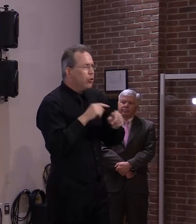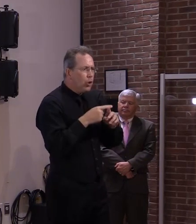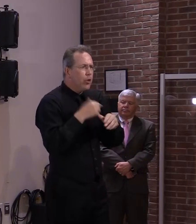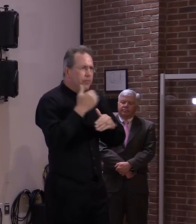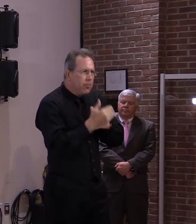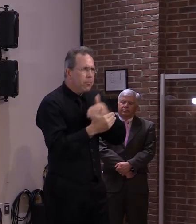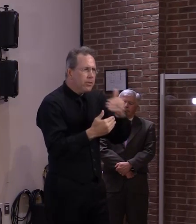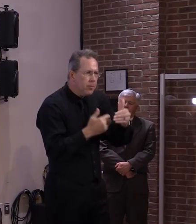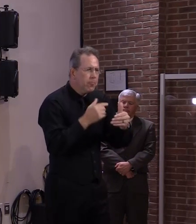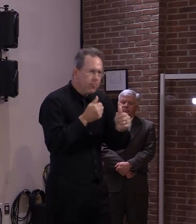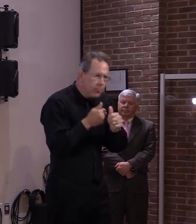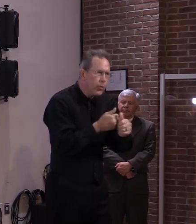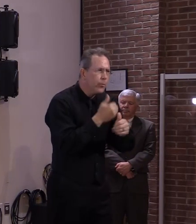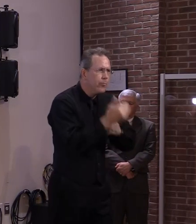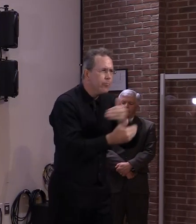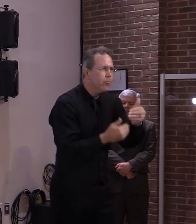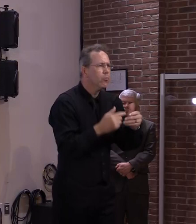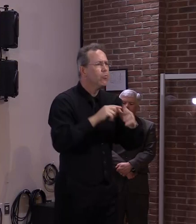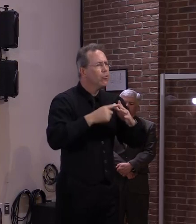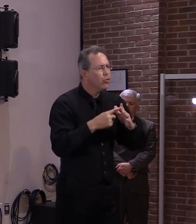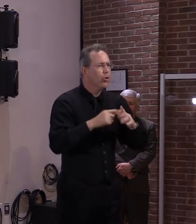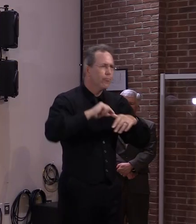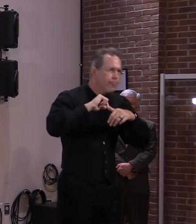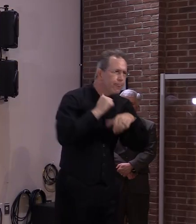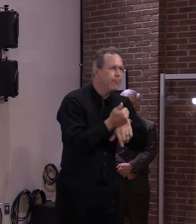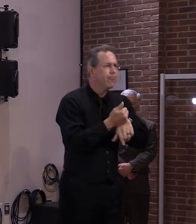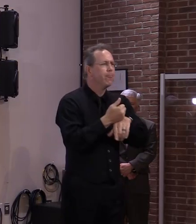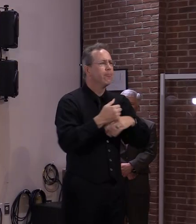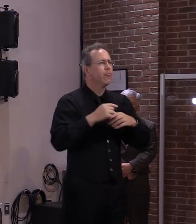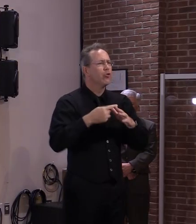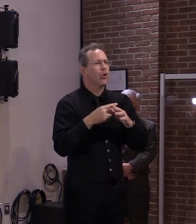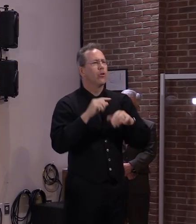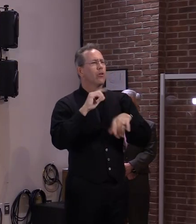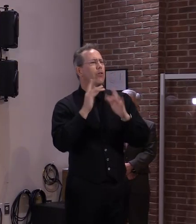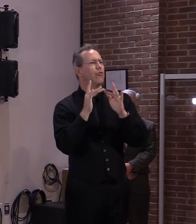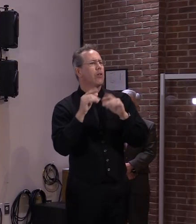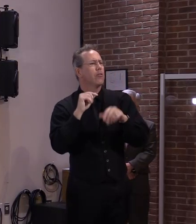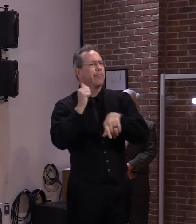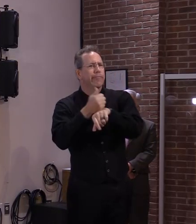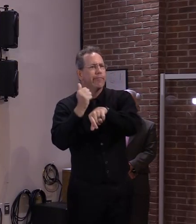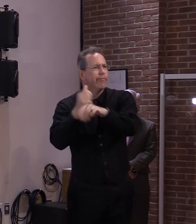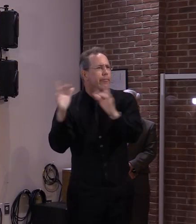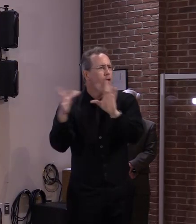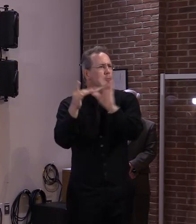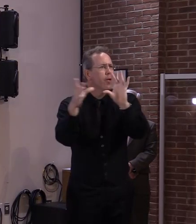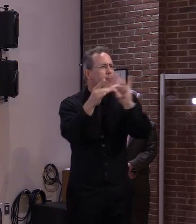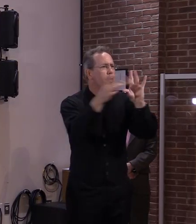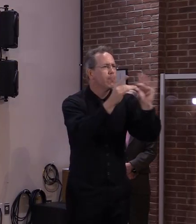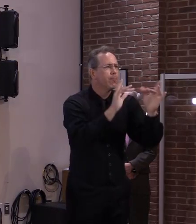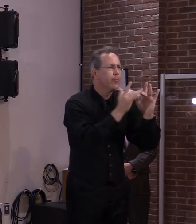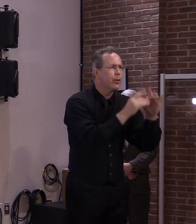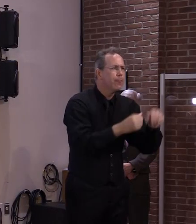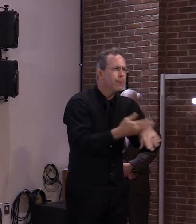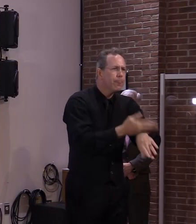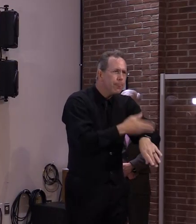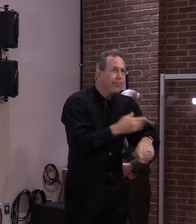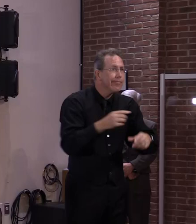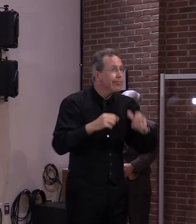fiber on the poles and in the ground and everything we can do to get